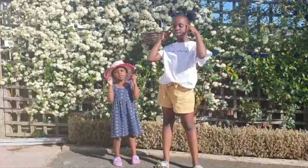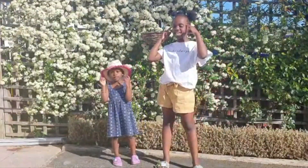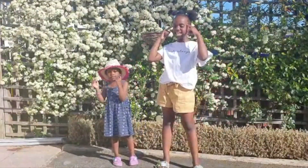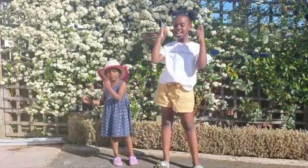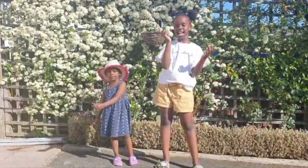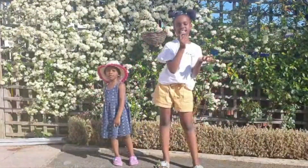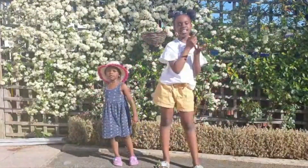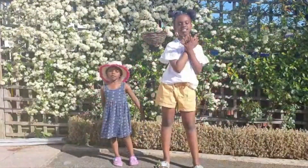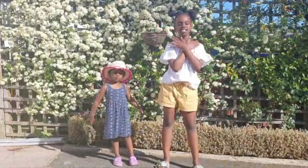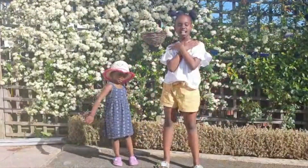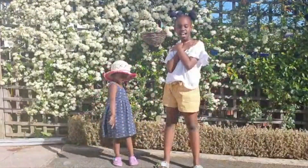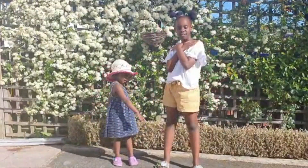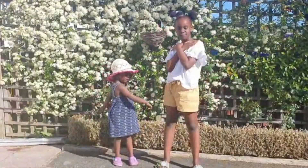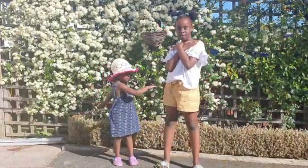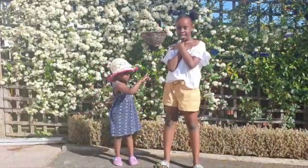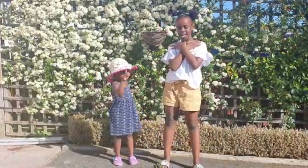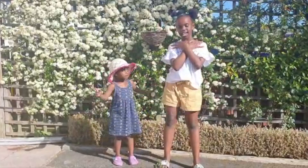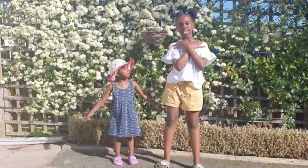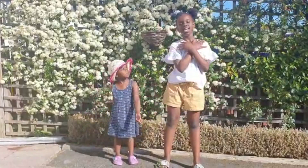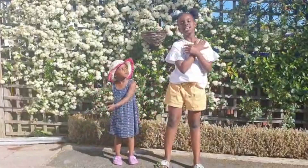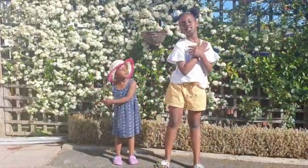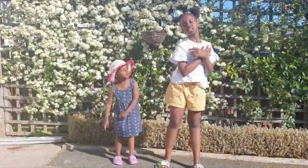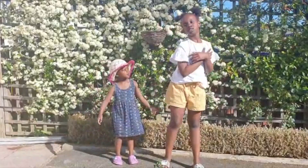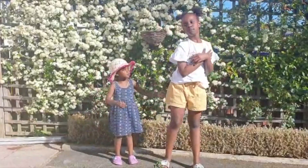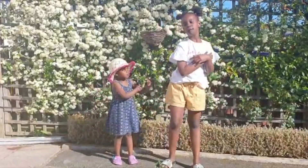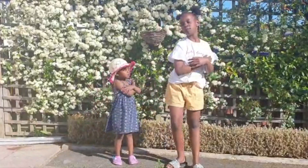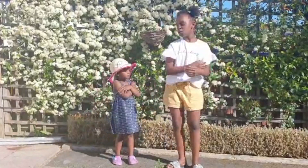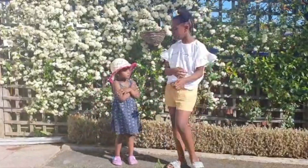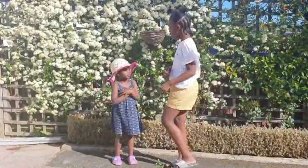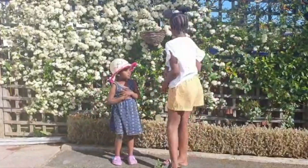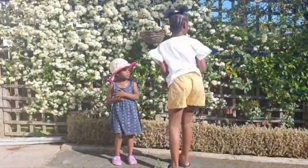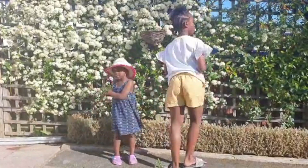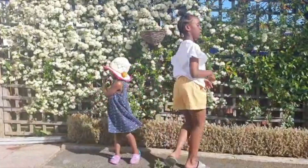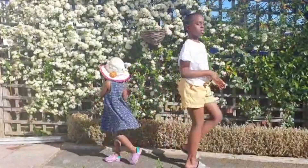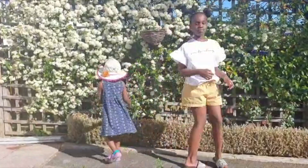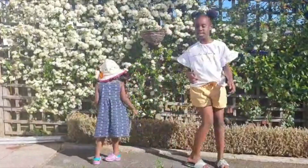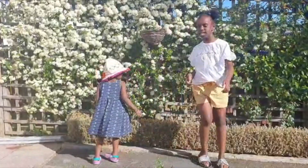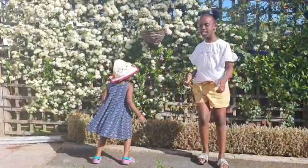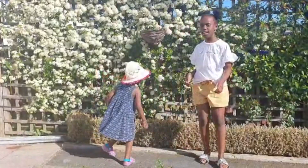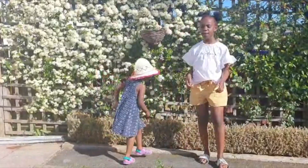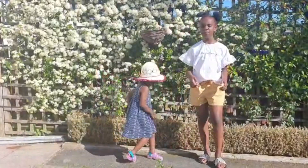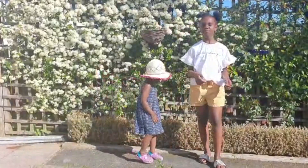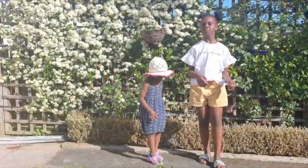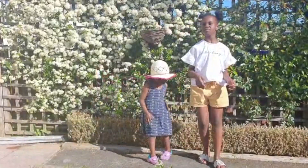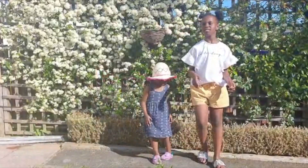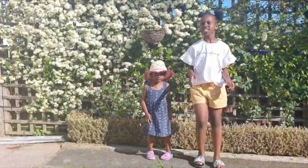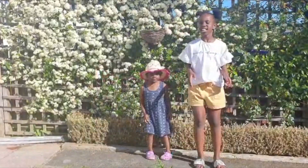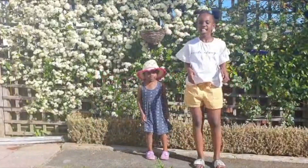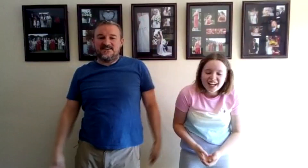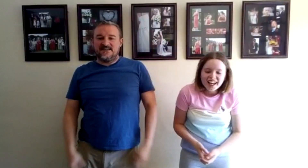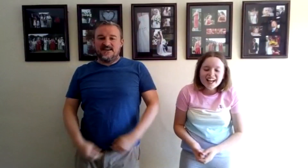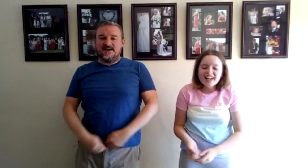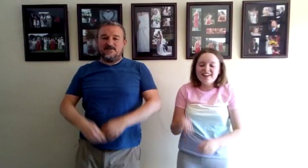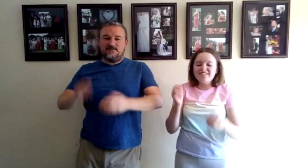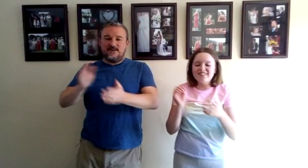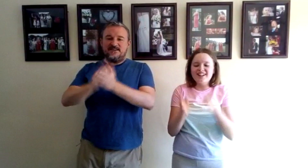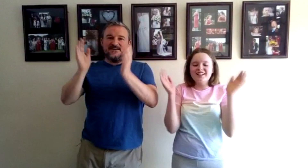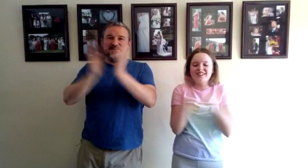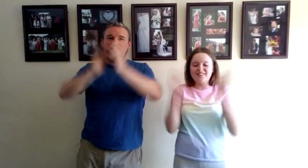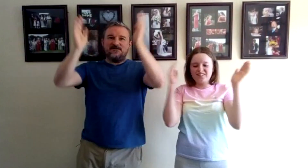me and He's loved me since before the world began How wonderful